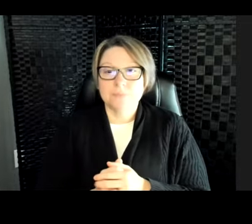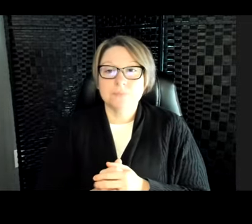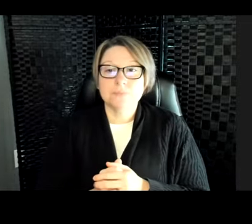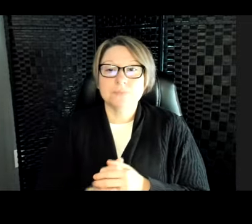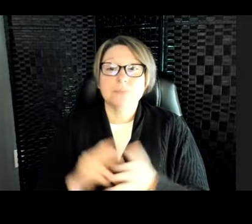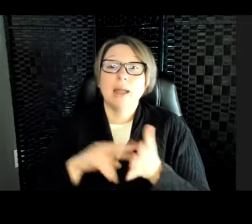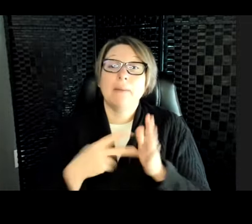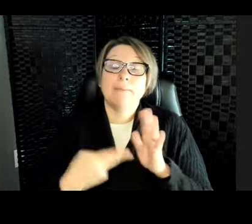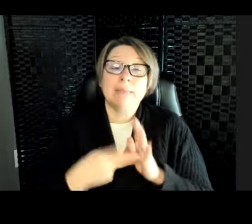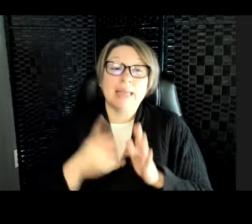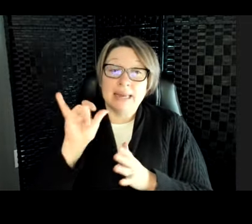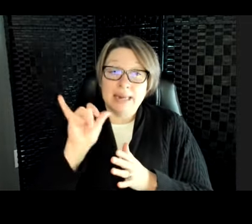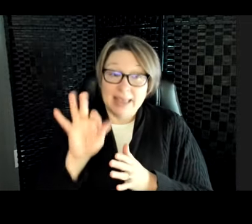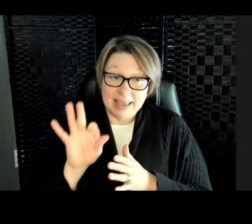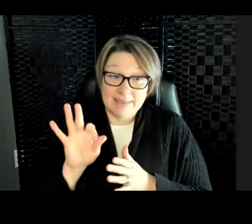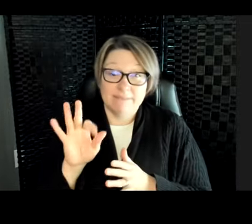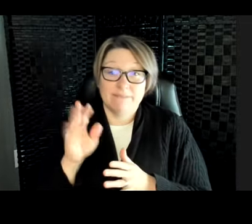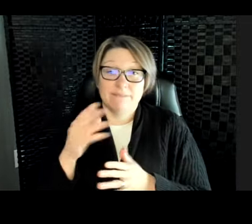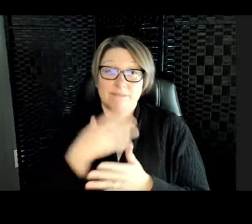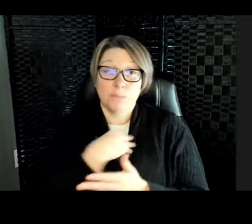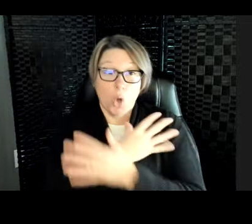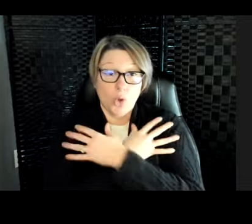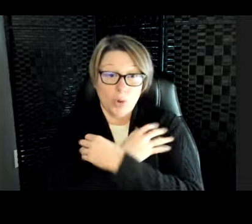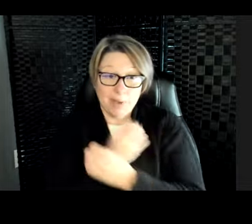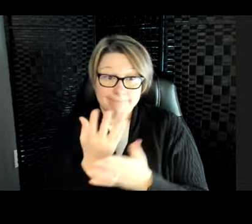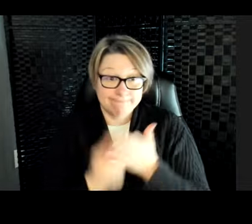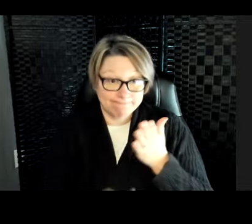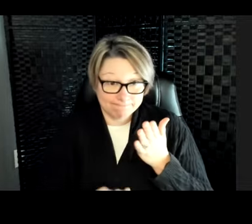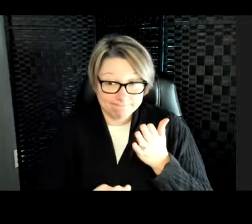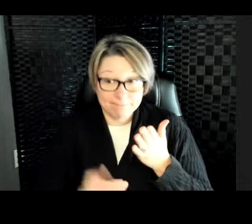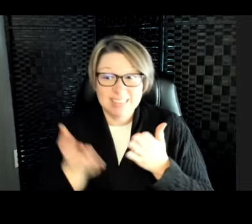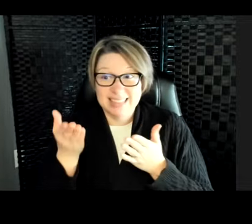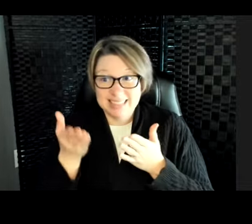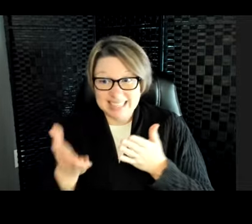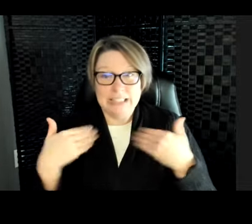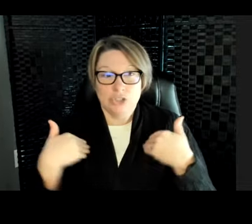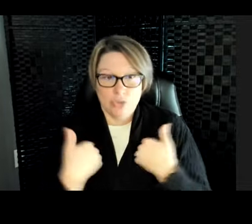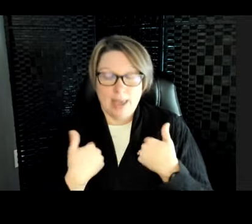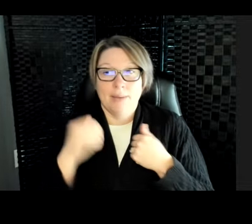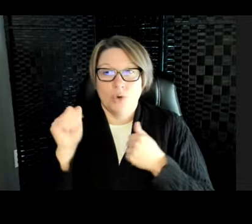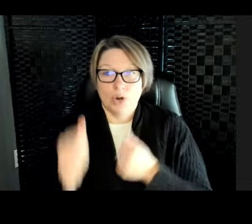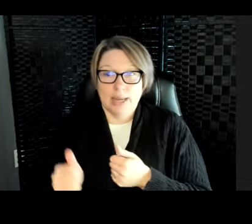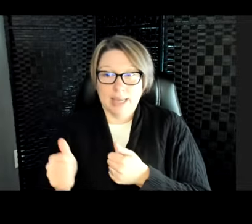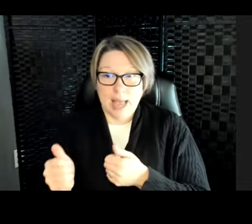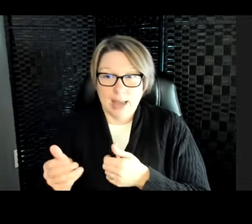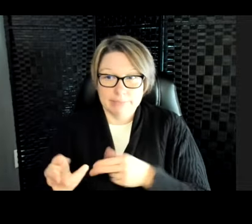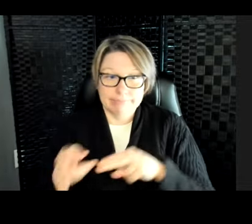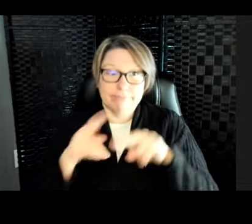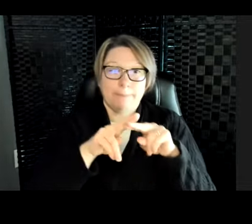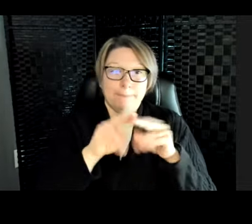species does go extinct, this will be the animals that can bring the population back in the wild. Here comes the